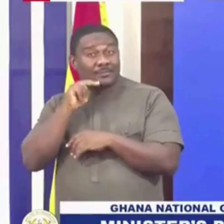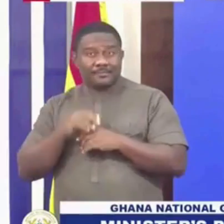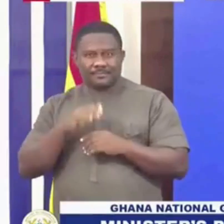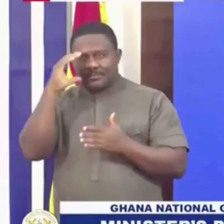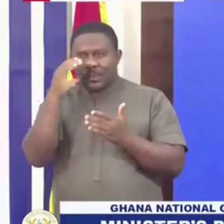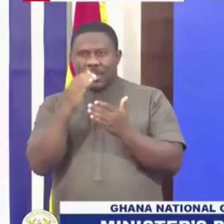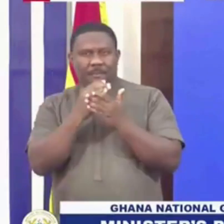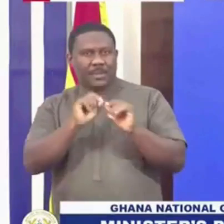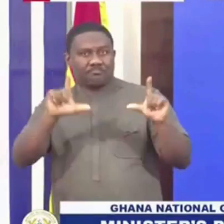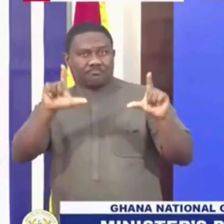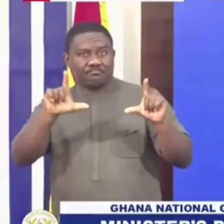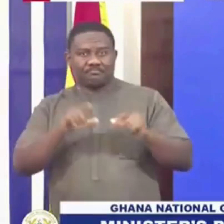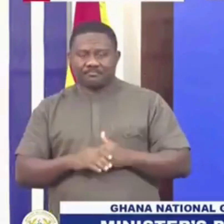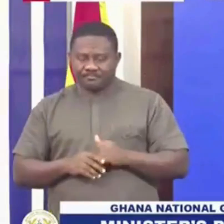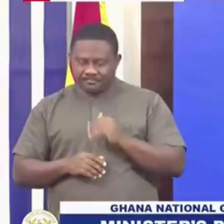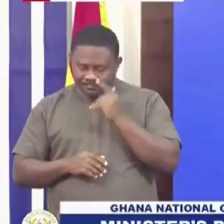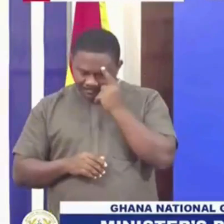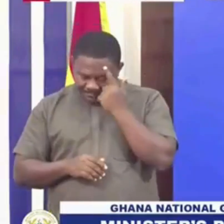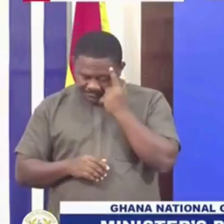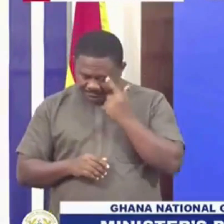distribution. This one.